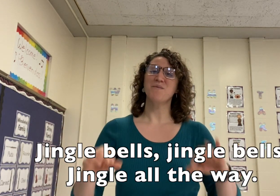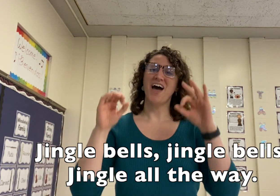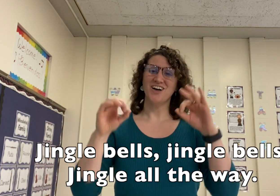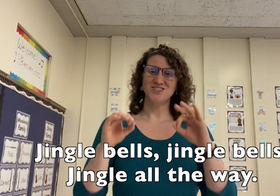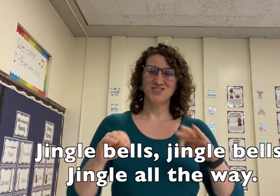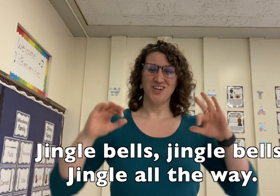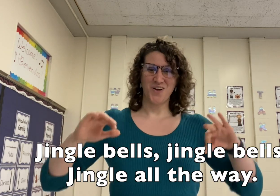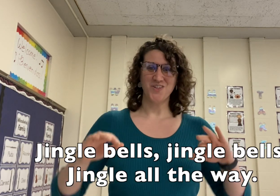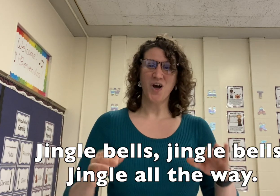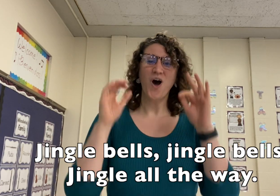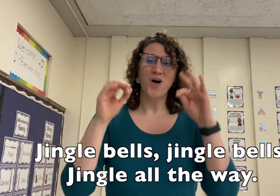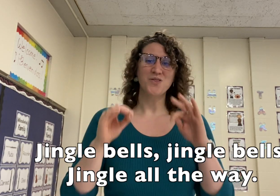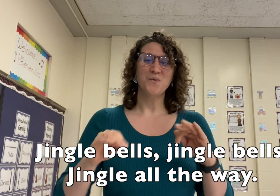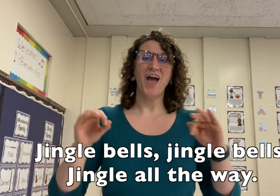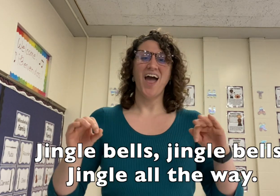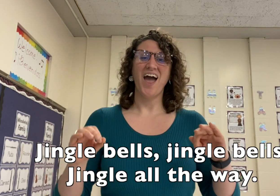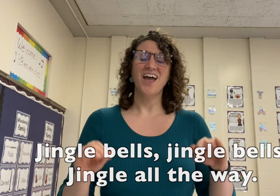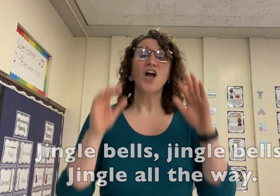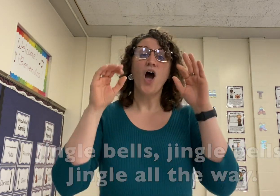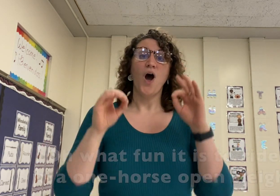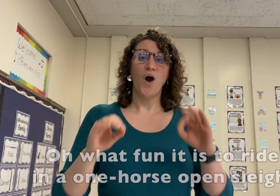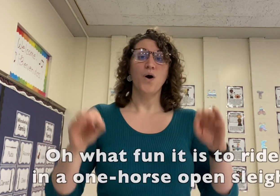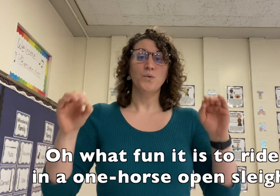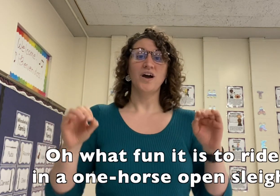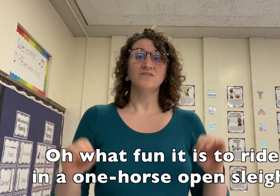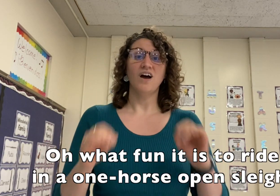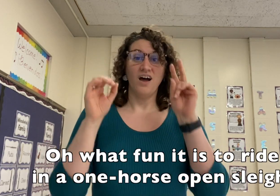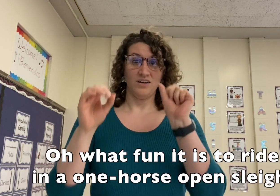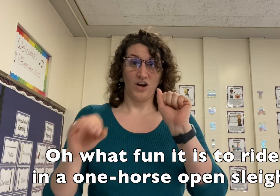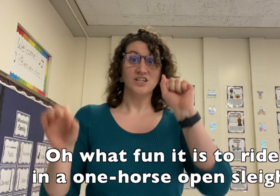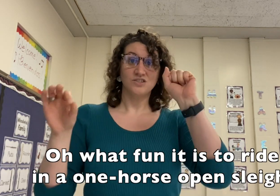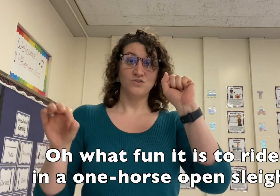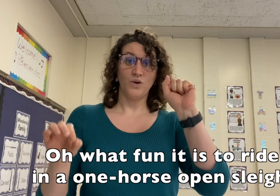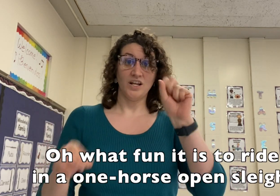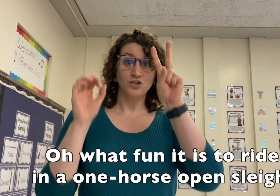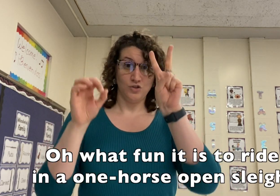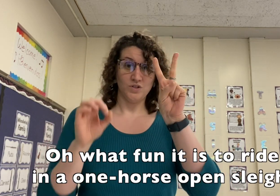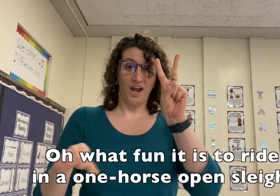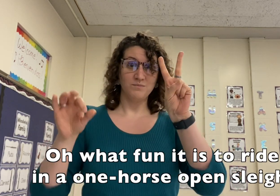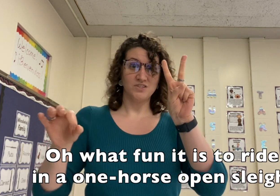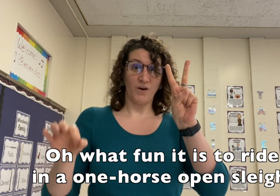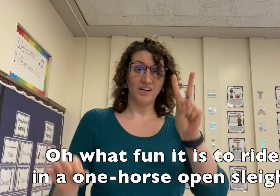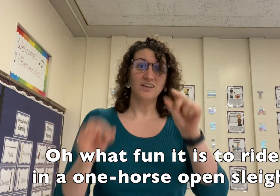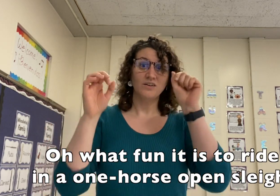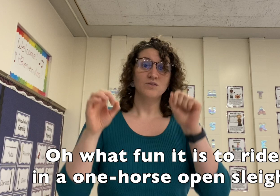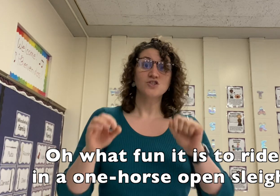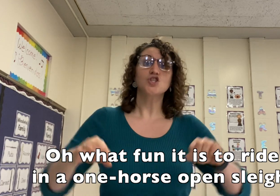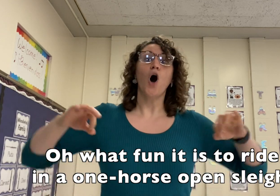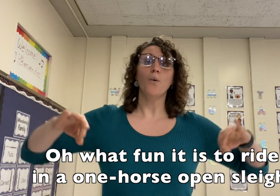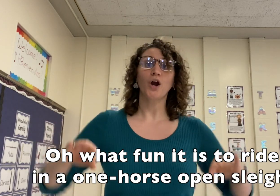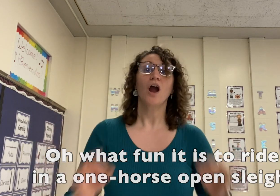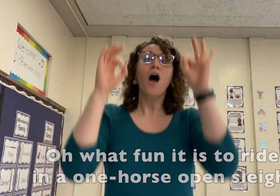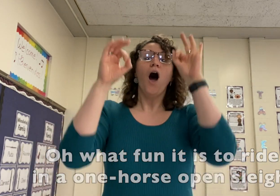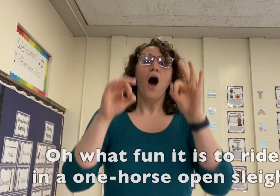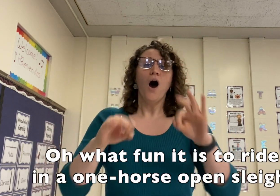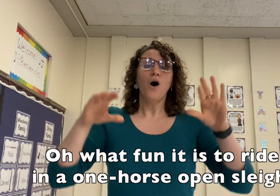best, to know all the way Each man it is two sides and one horse open sleigh Each